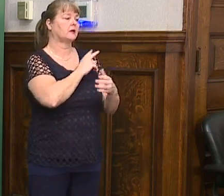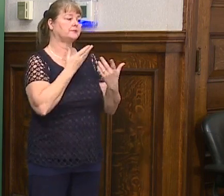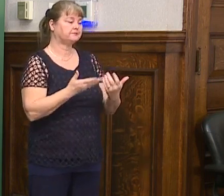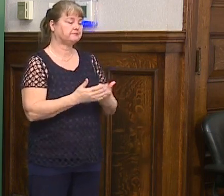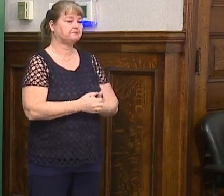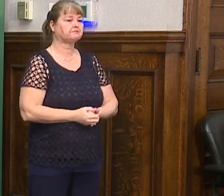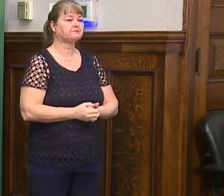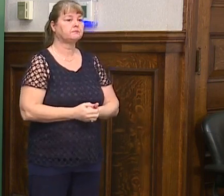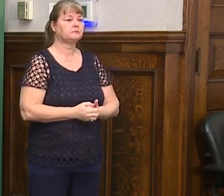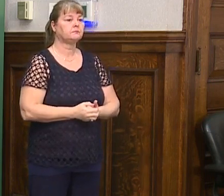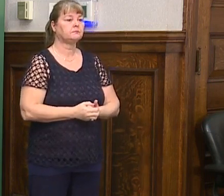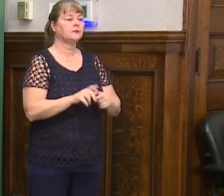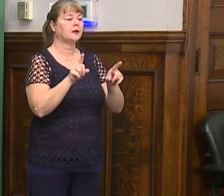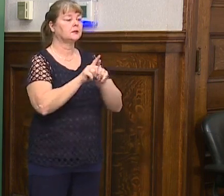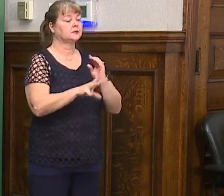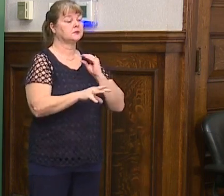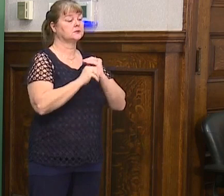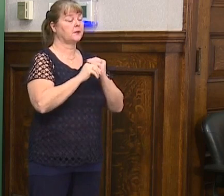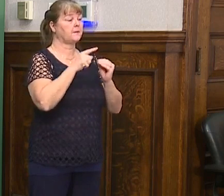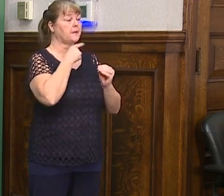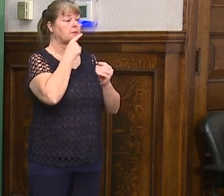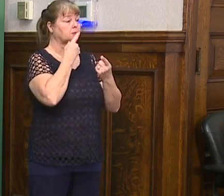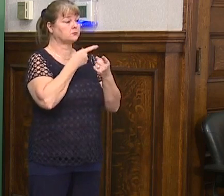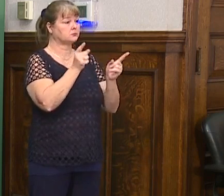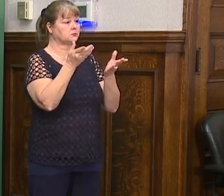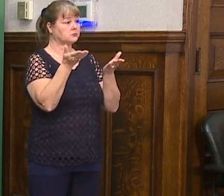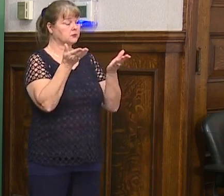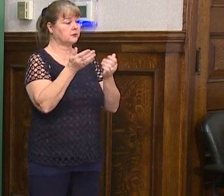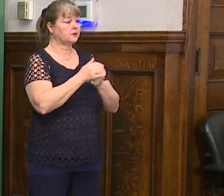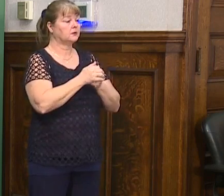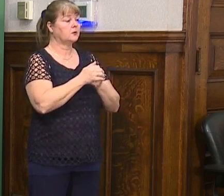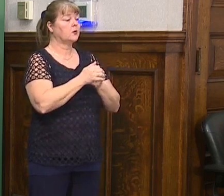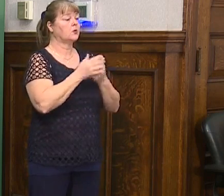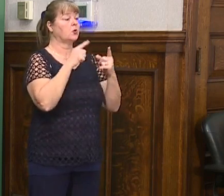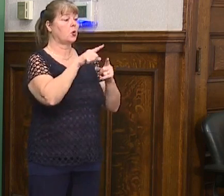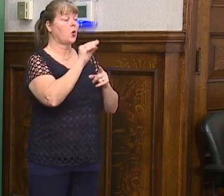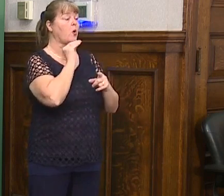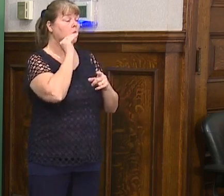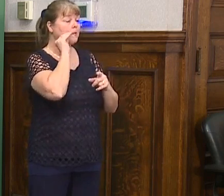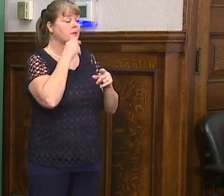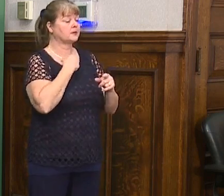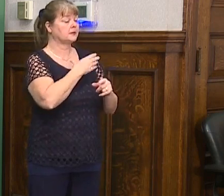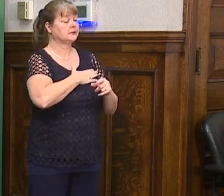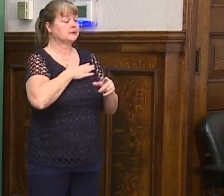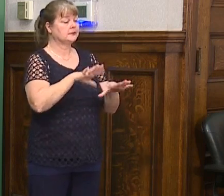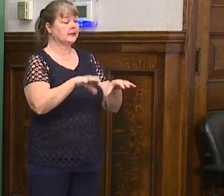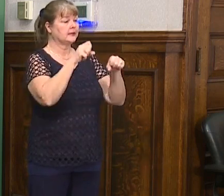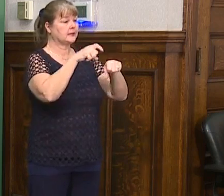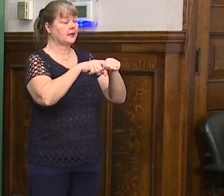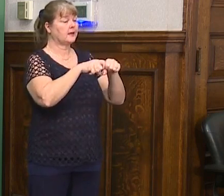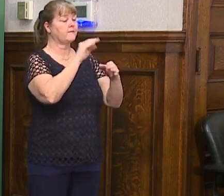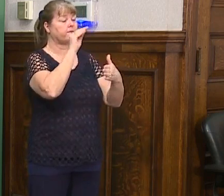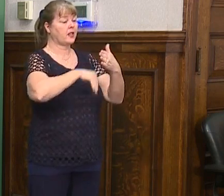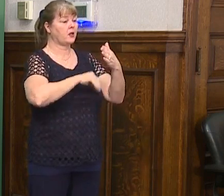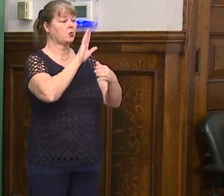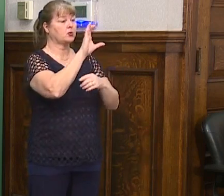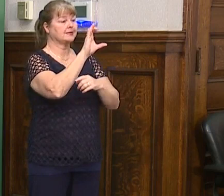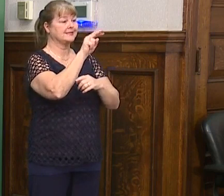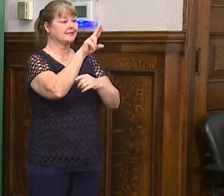as an additional public service announcement while you're at home. Please take the time to fill out your census.